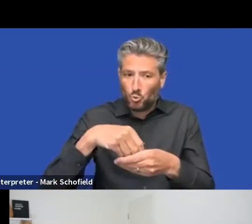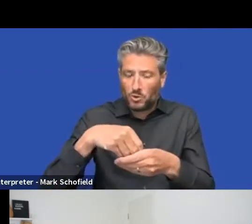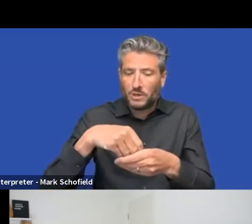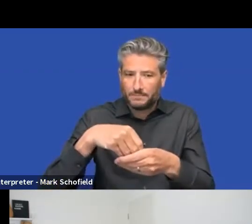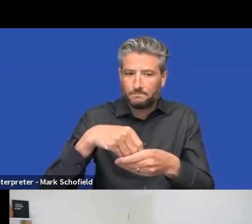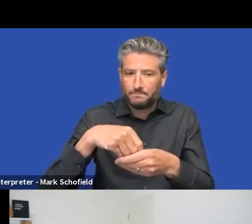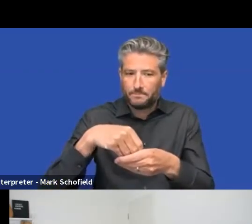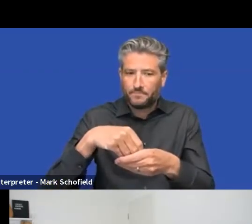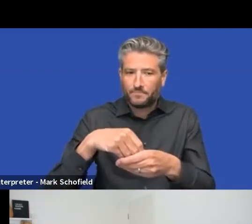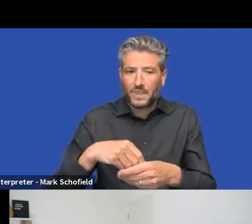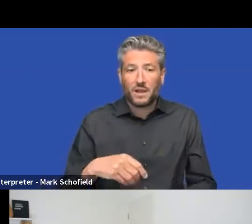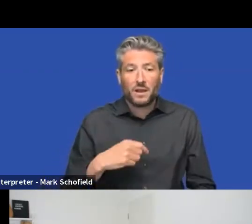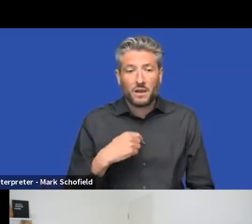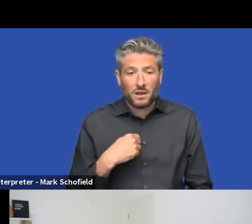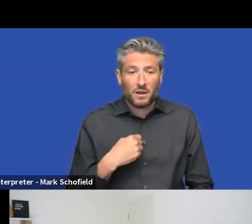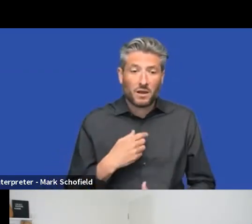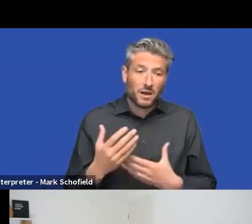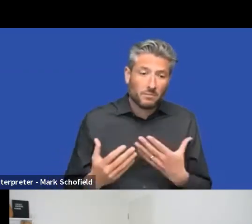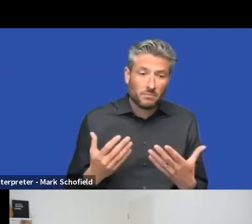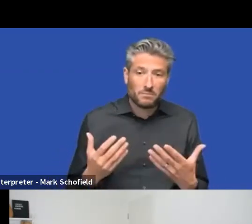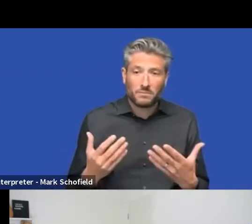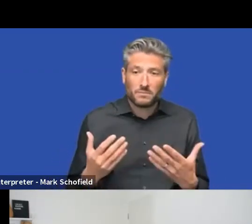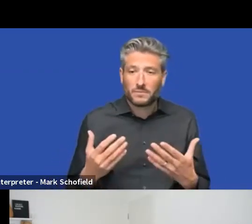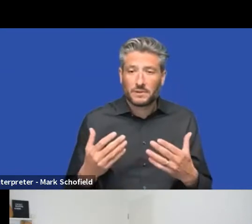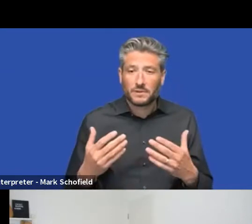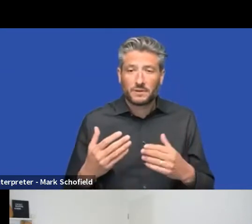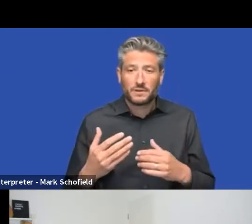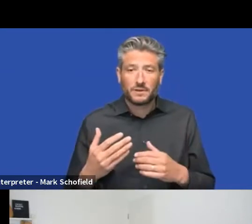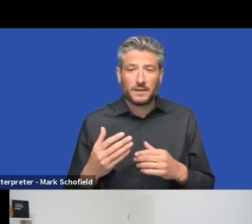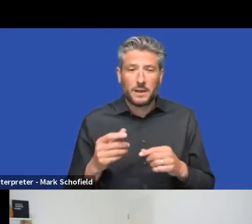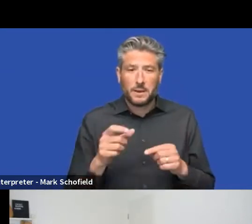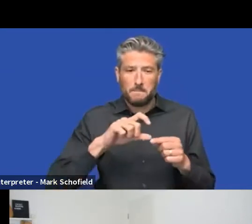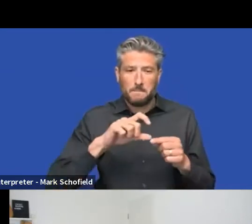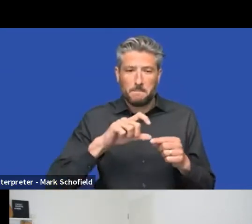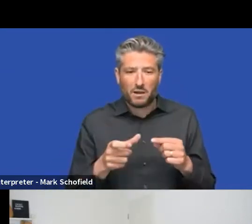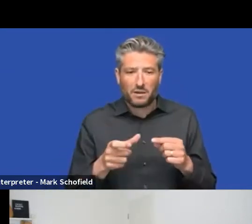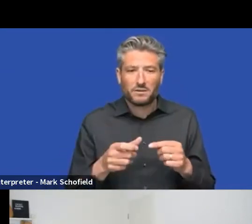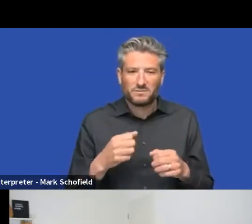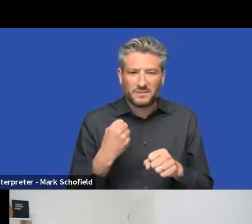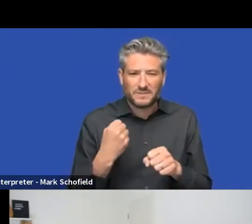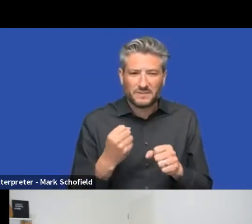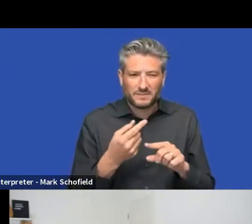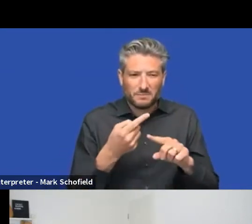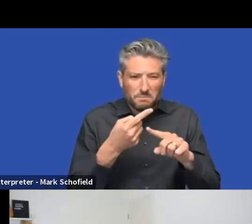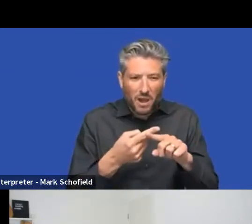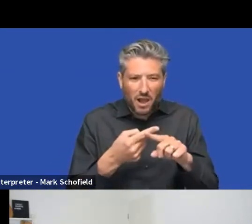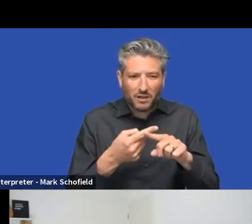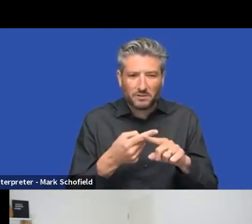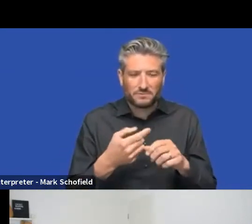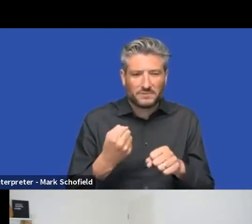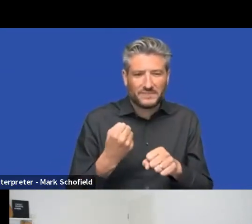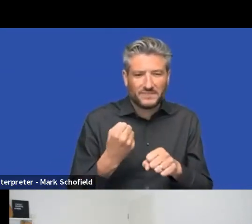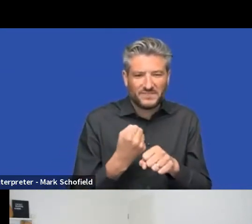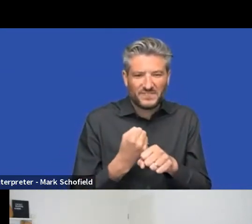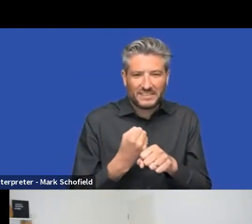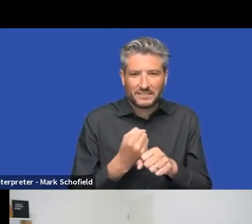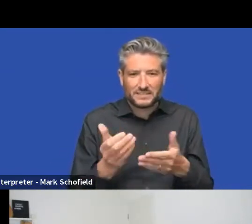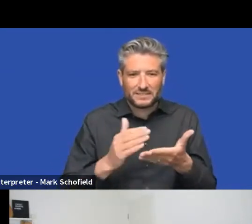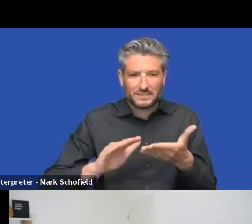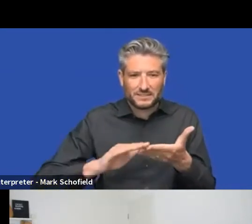during bug fixes, we will help do, uh, PR reviews, uh, from the community, which also do a lot of bug fixes for the CMS. Then we